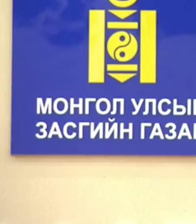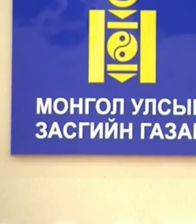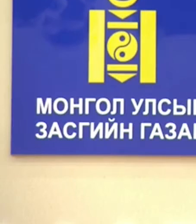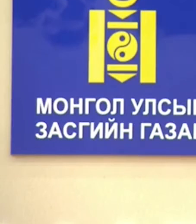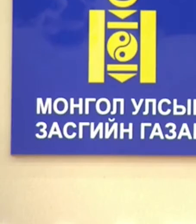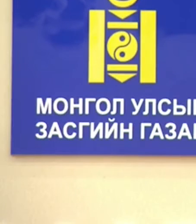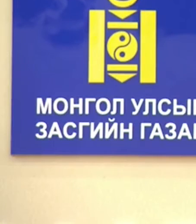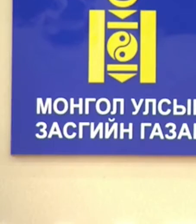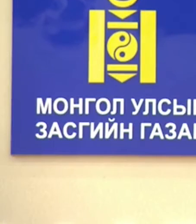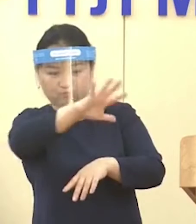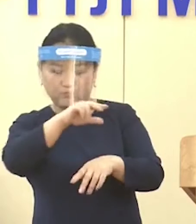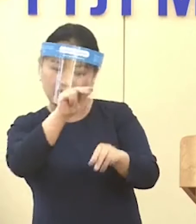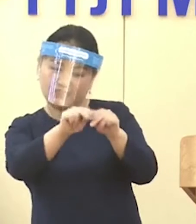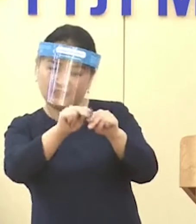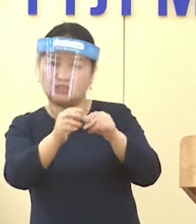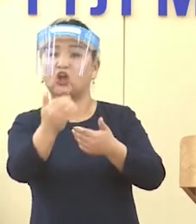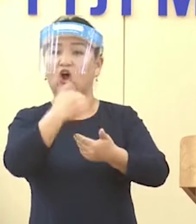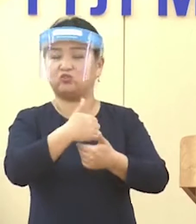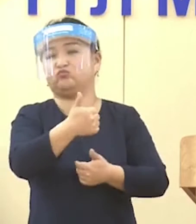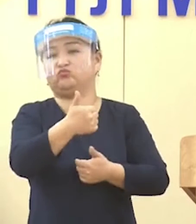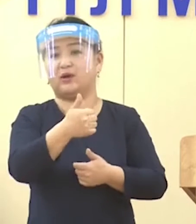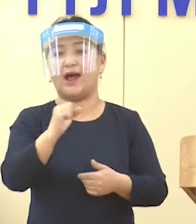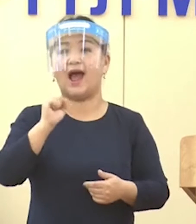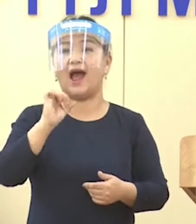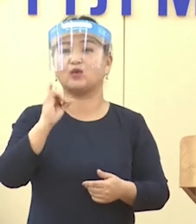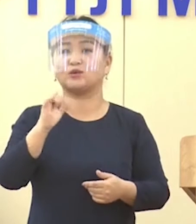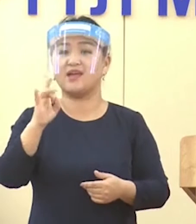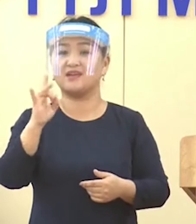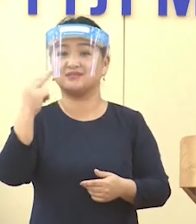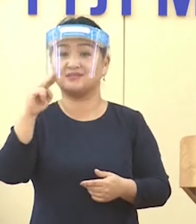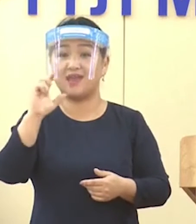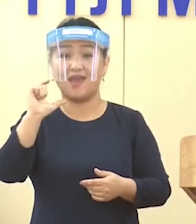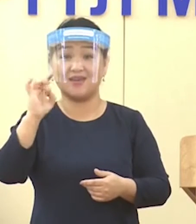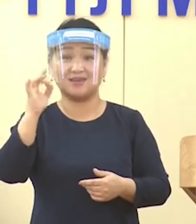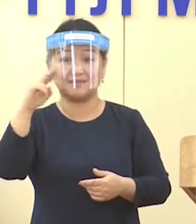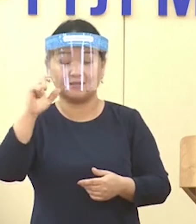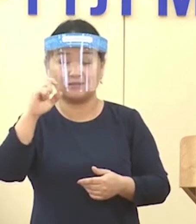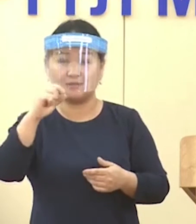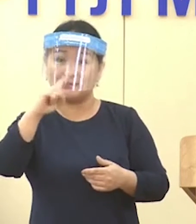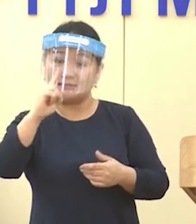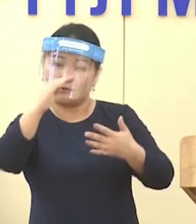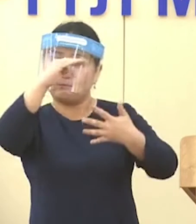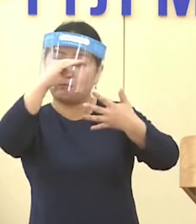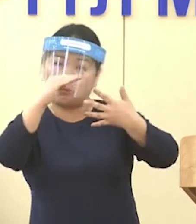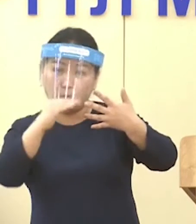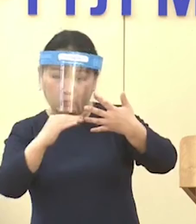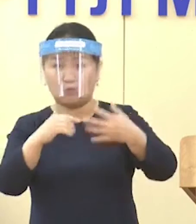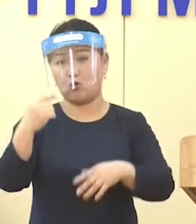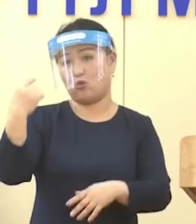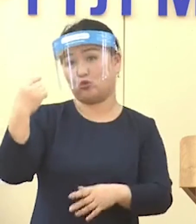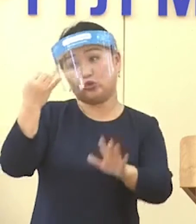as all 42 confirmed COVID-19 cases in Mongolia are detected from overseas returnees around